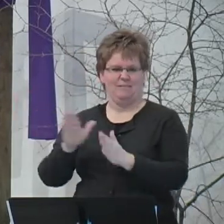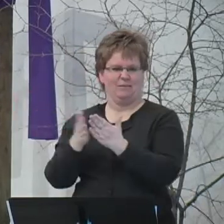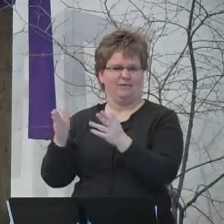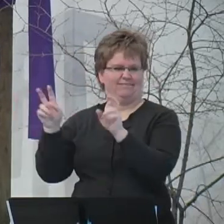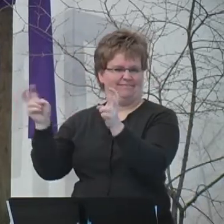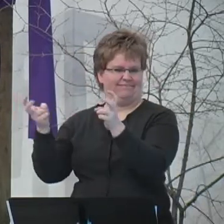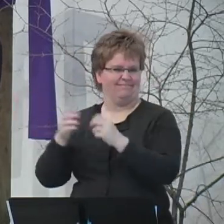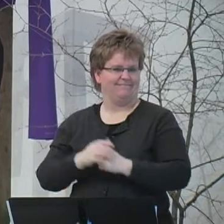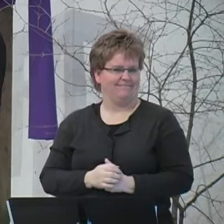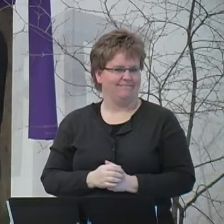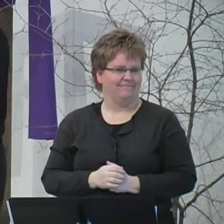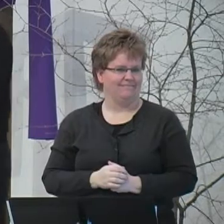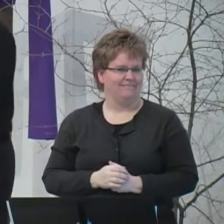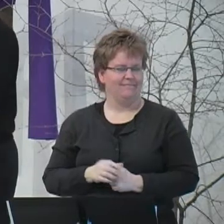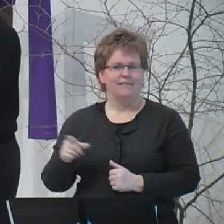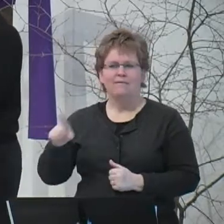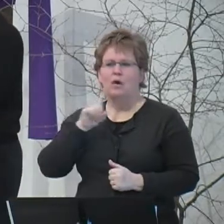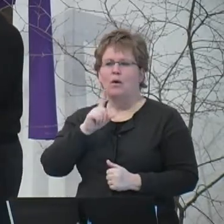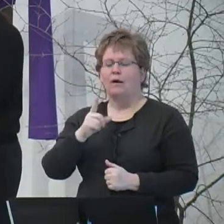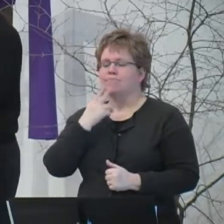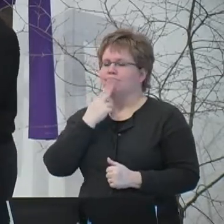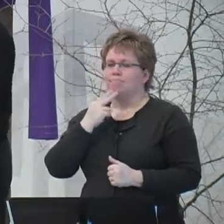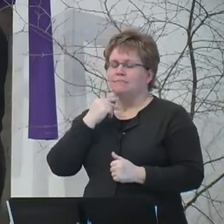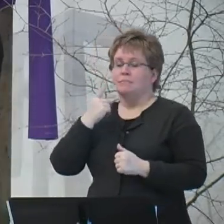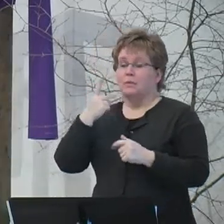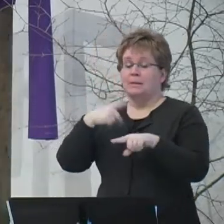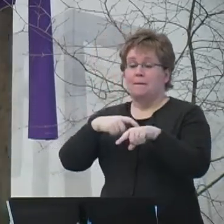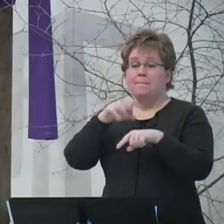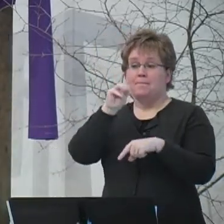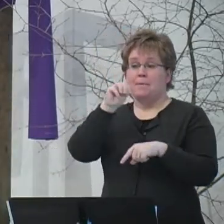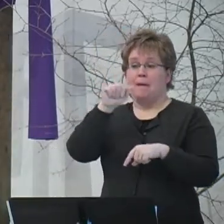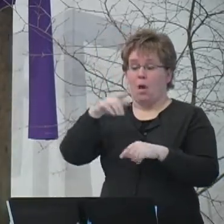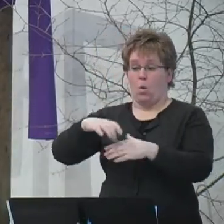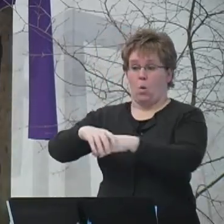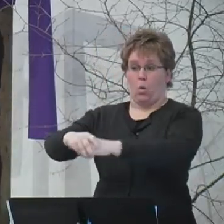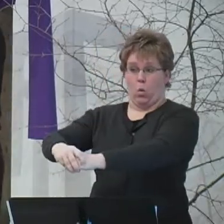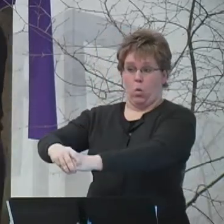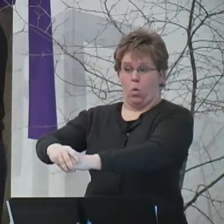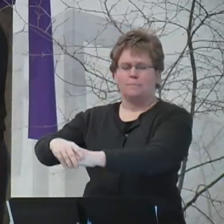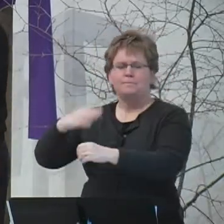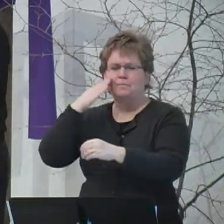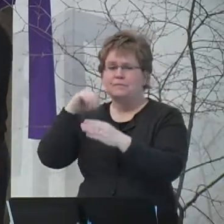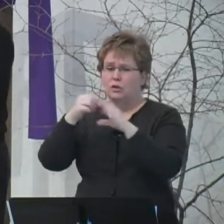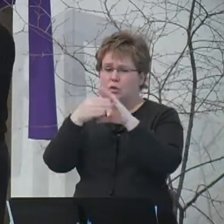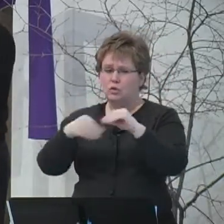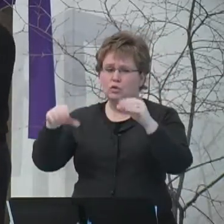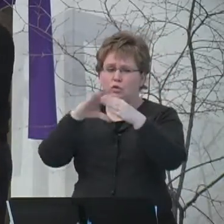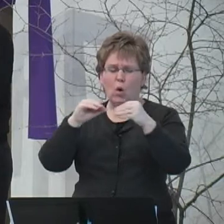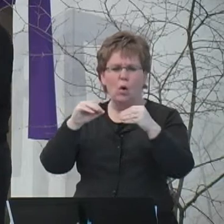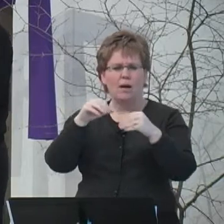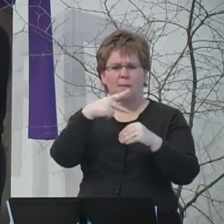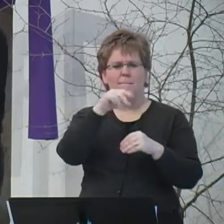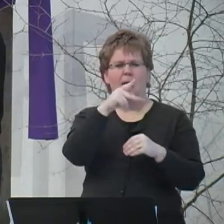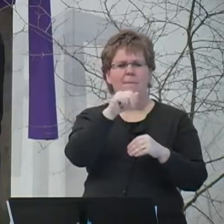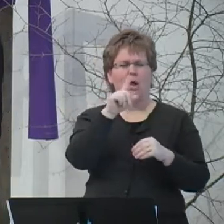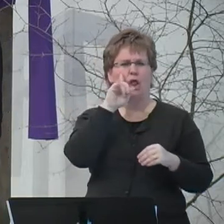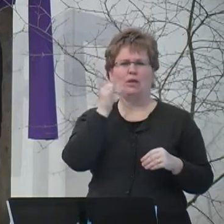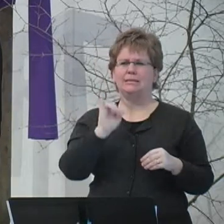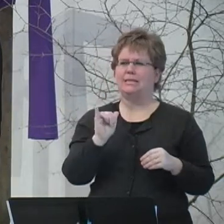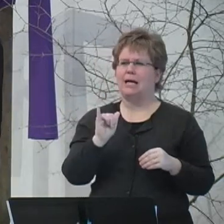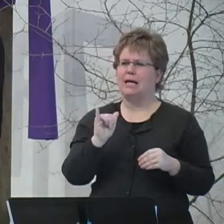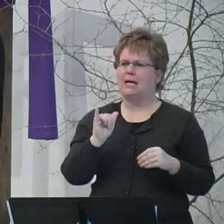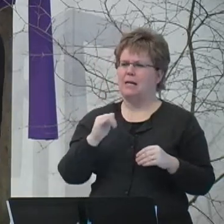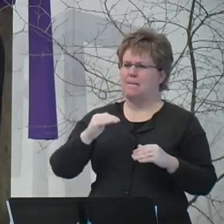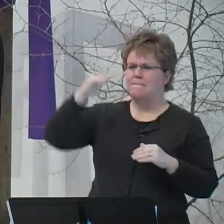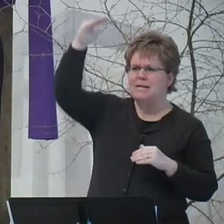There's a particularly tender scene where Papa is holding Mac's hands. You know, in the story, the author portrays Papa as a